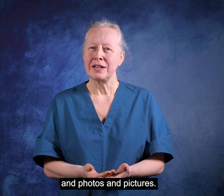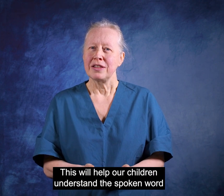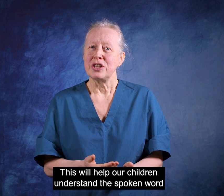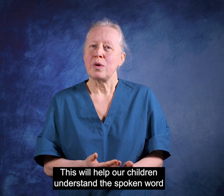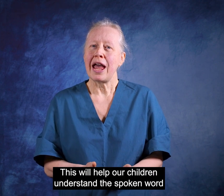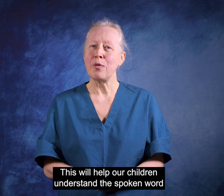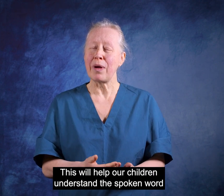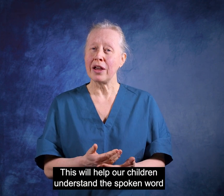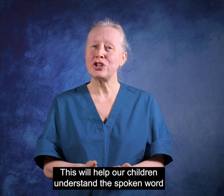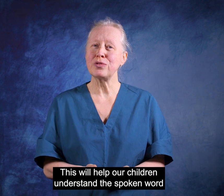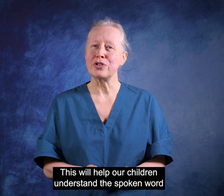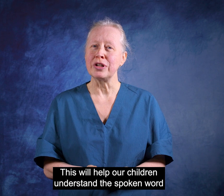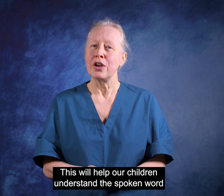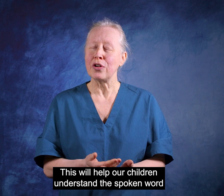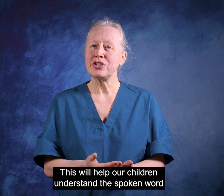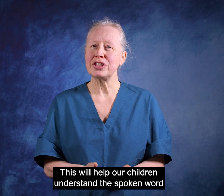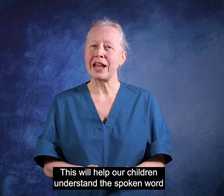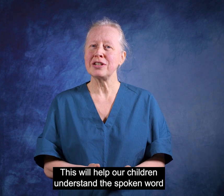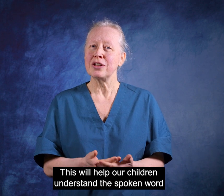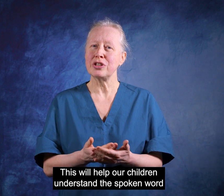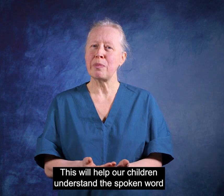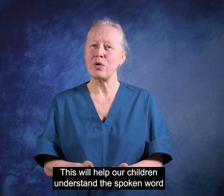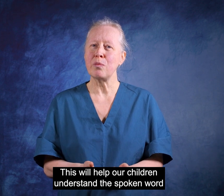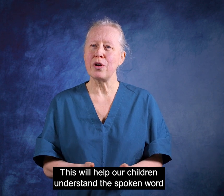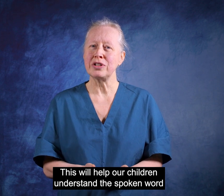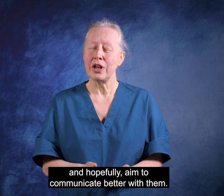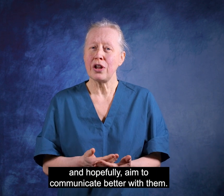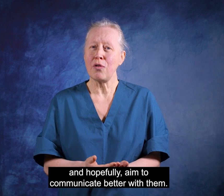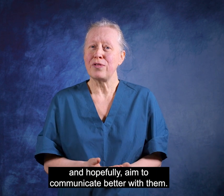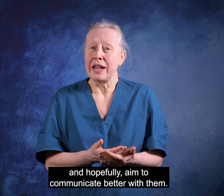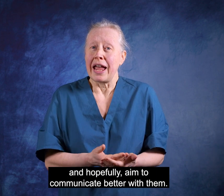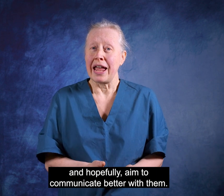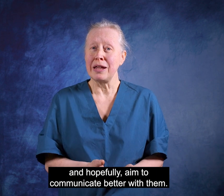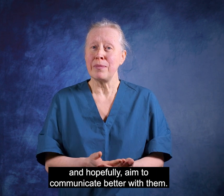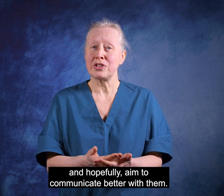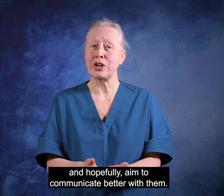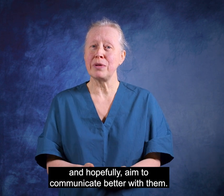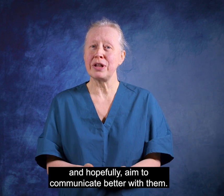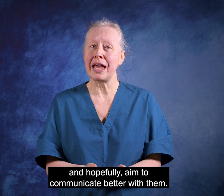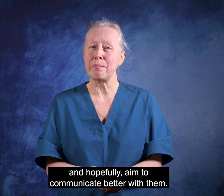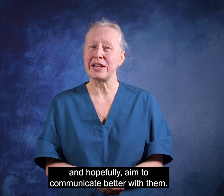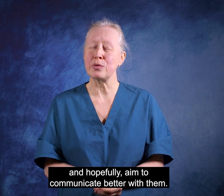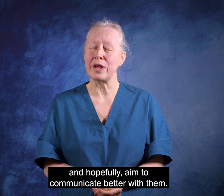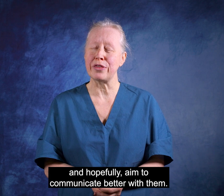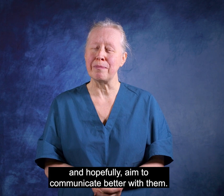This will help our children understand the spoken word and hopefully aim to communicate better with them.